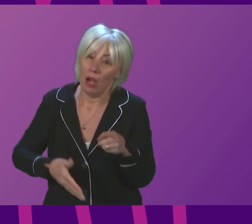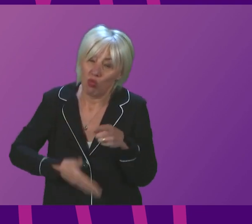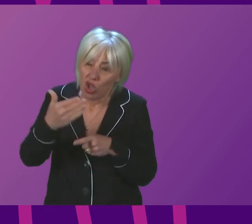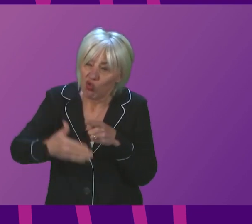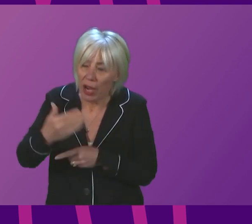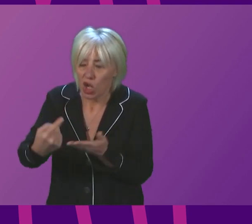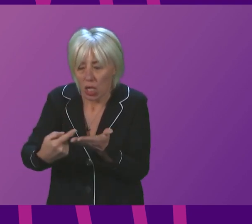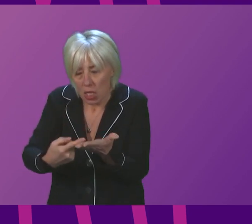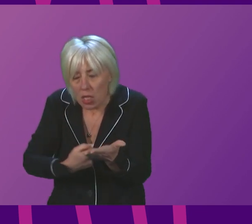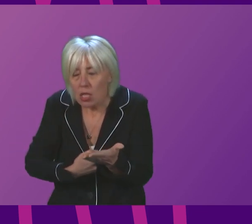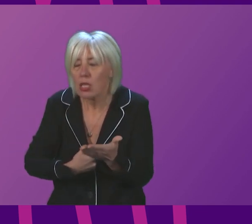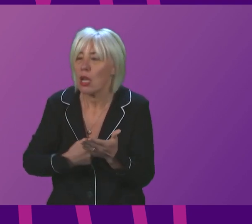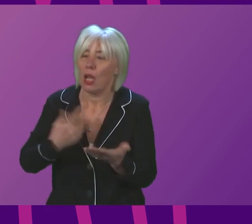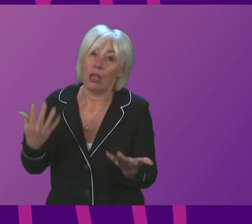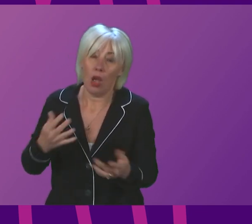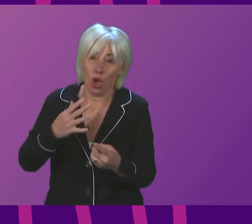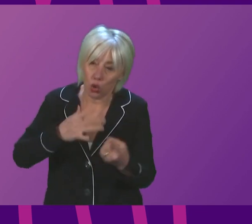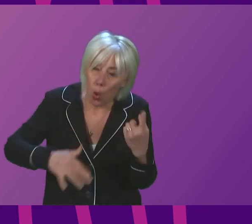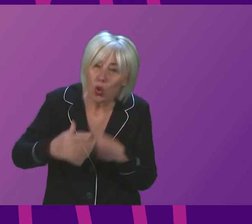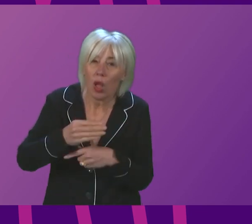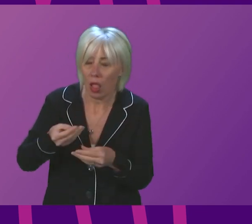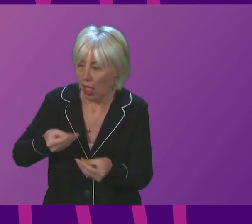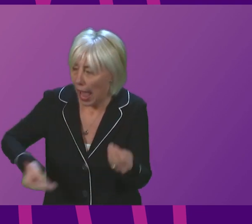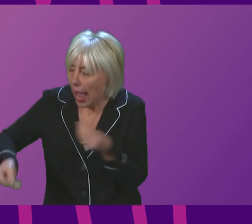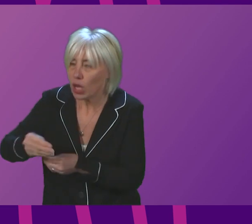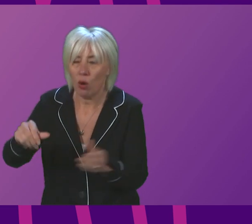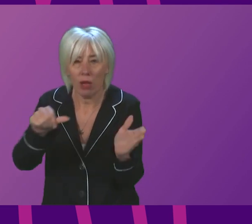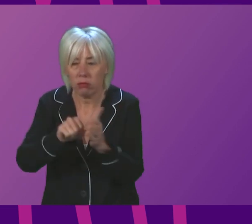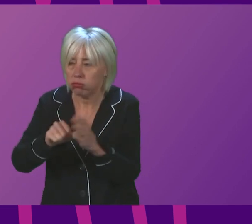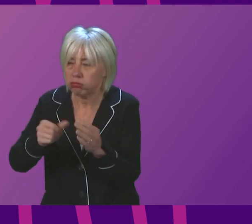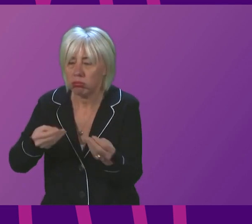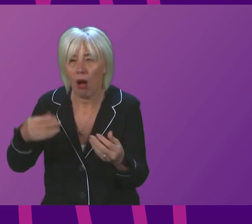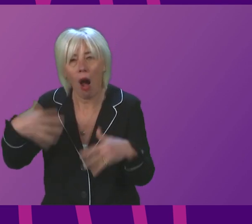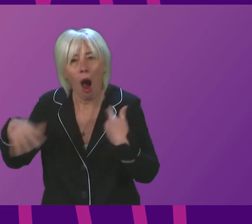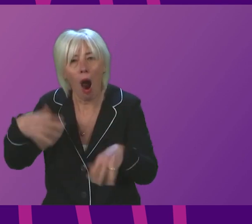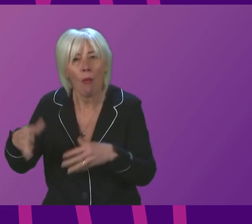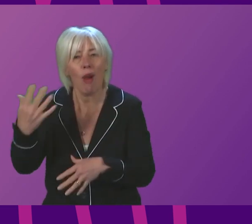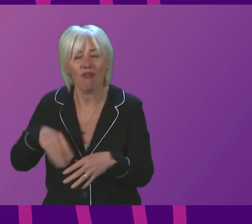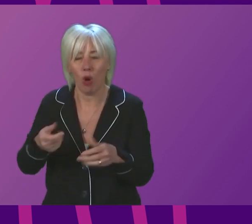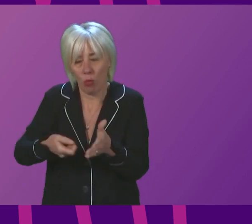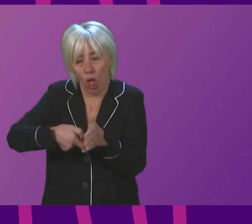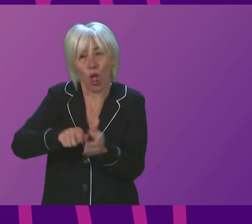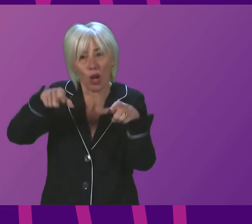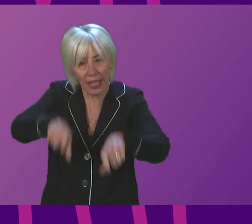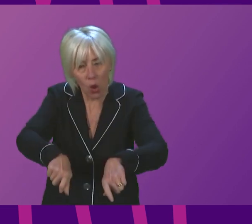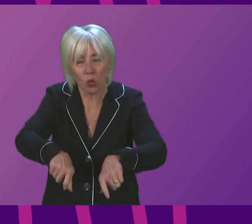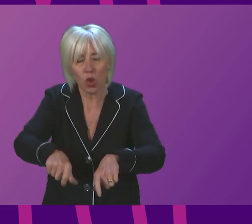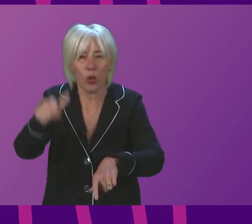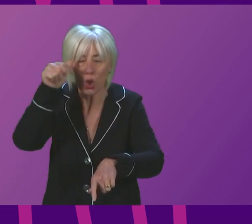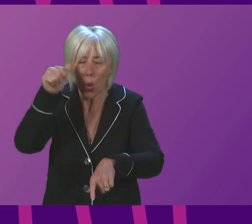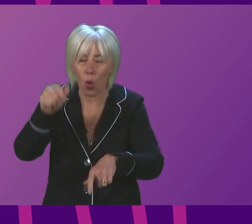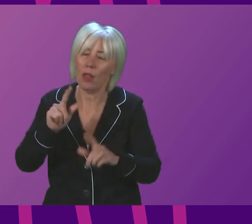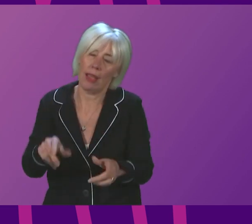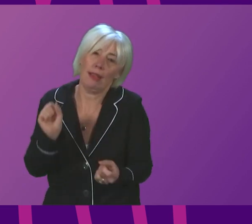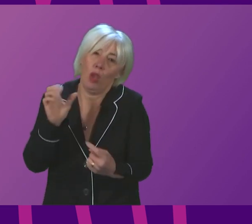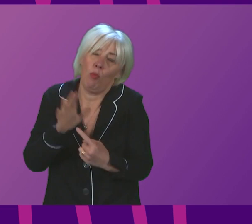the accumulation of social and economic harms that previous restrictions have caused, we also know that it is ever more important